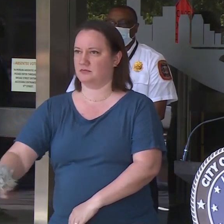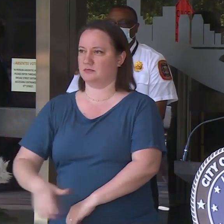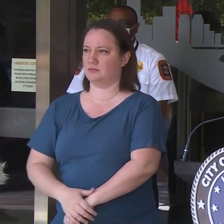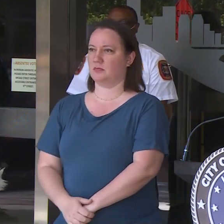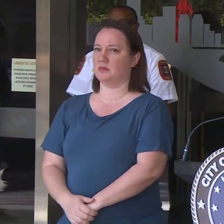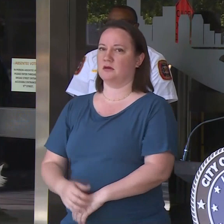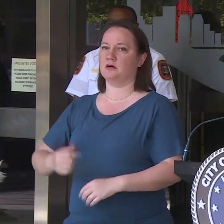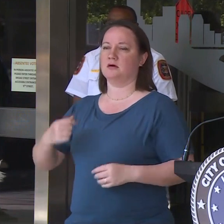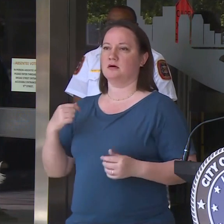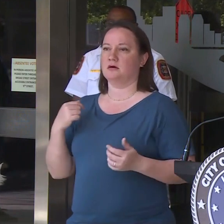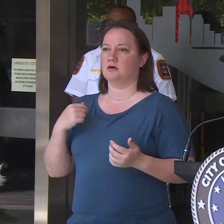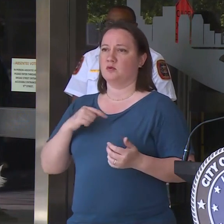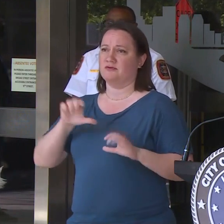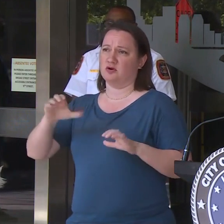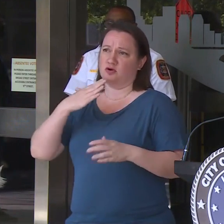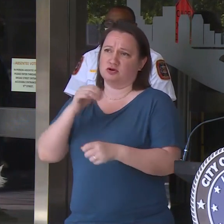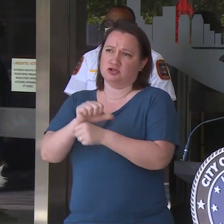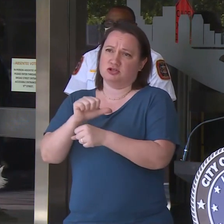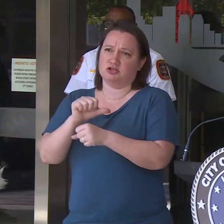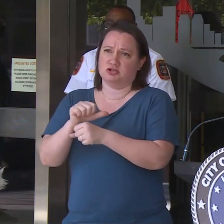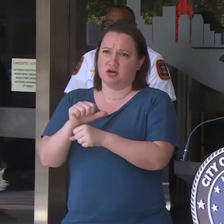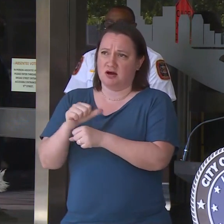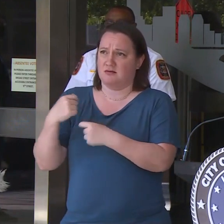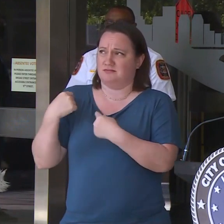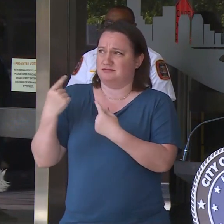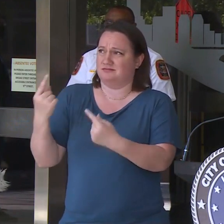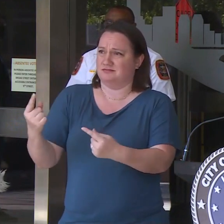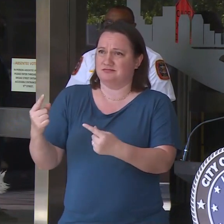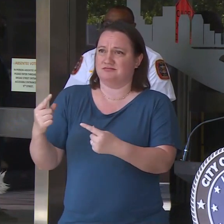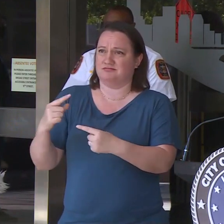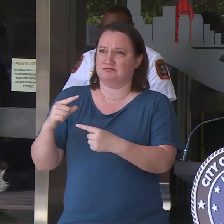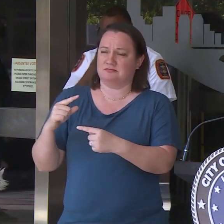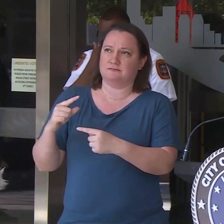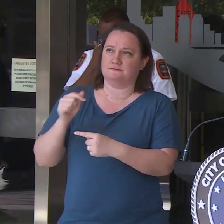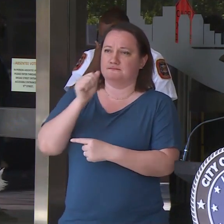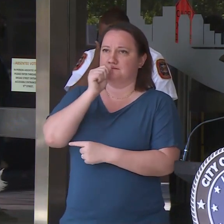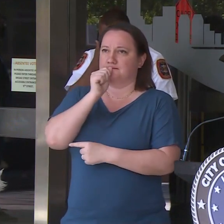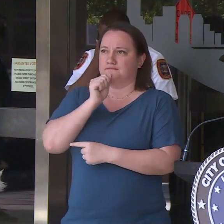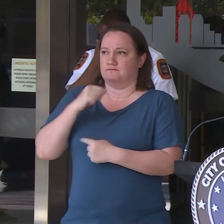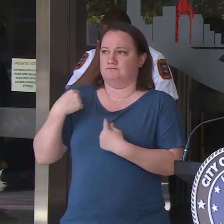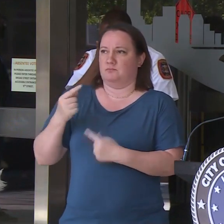we've done a good job in practicing restraint over the last 48 hours.